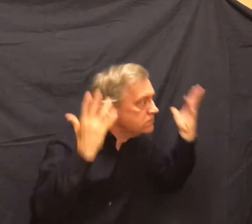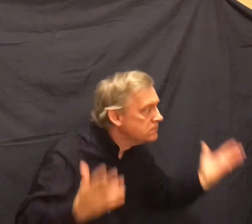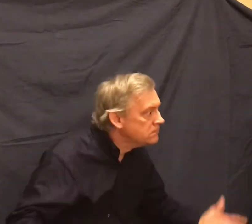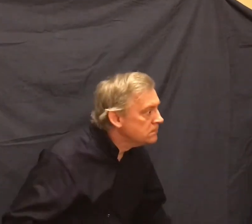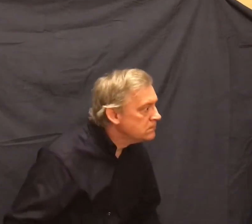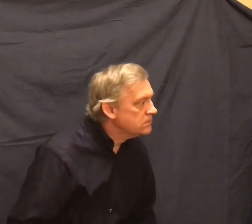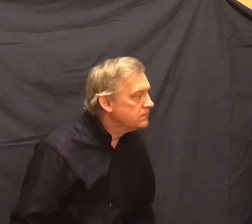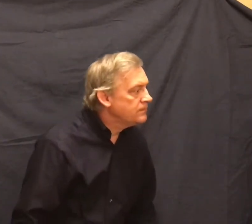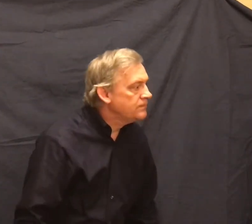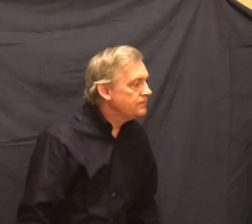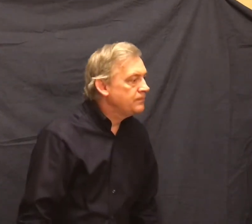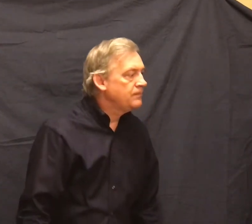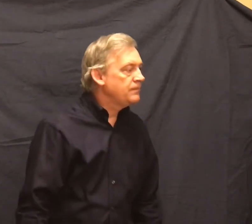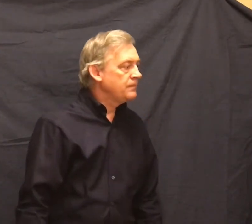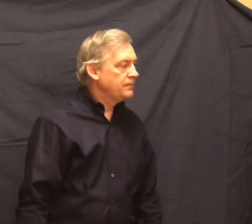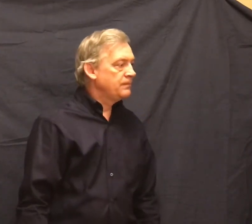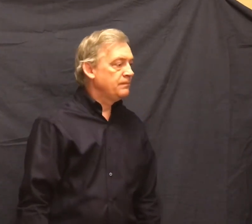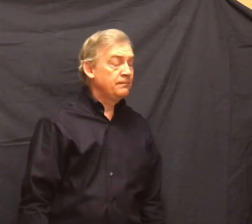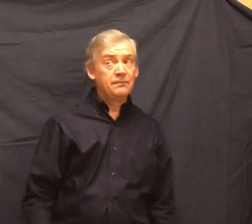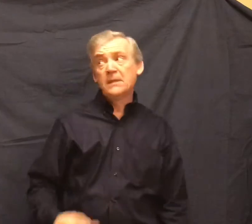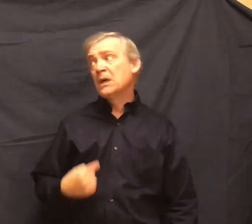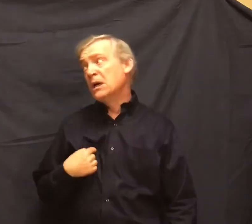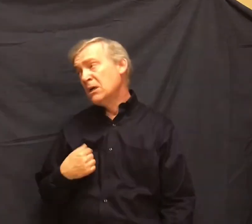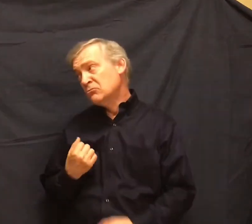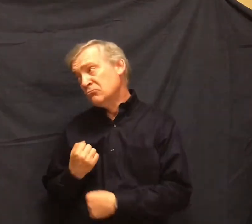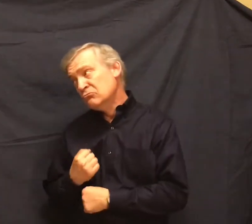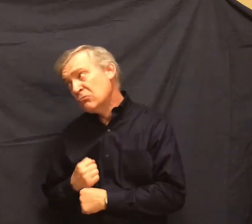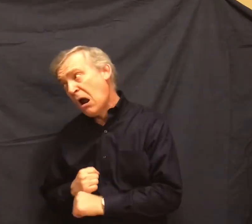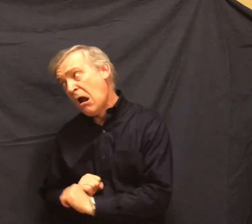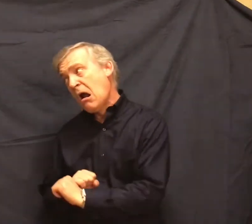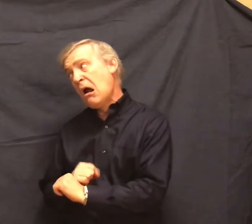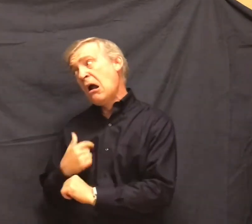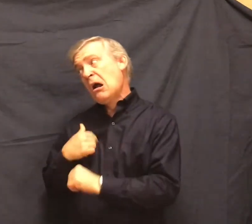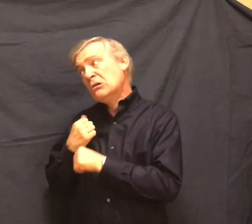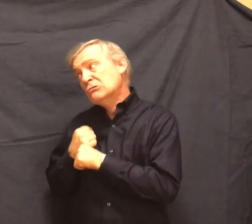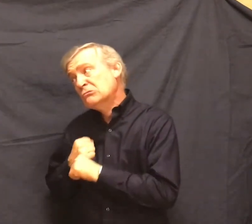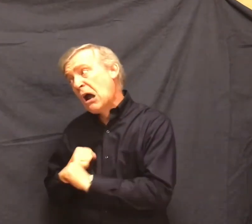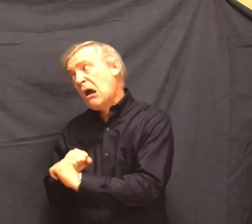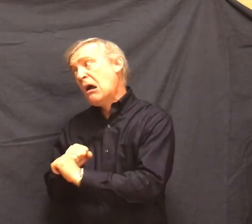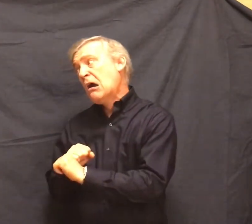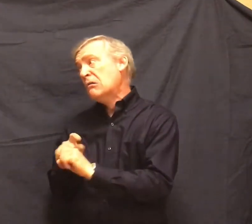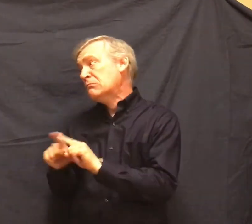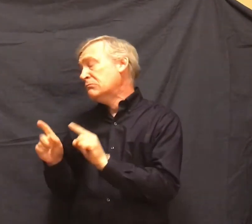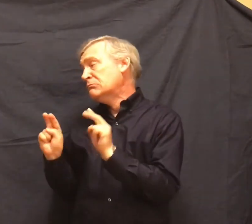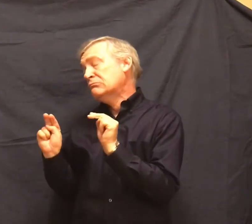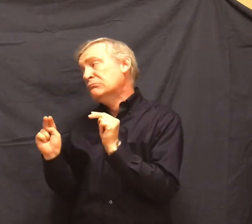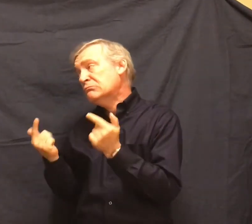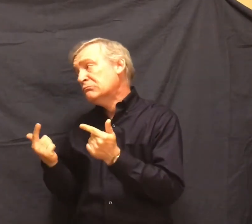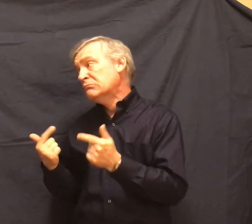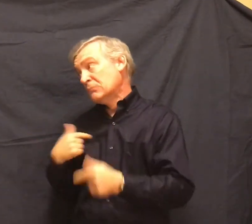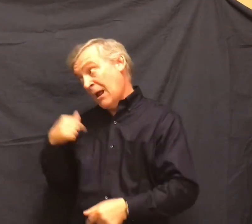Tried and tried, said Lenny, but it didn't do no good. I remember about the rabbits, George.